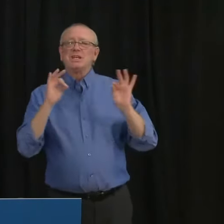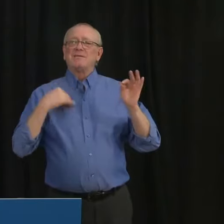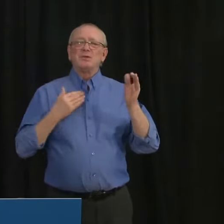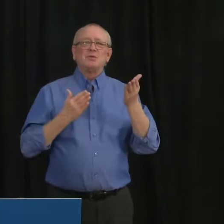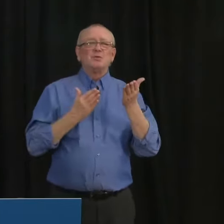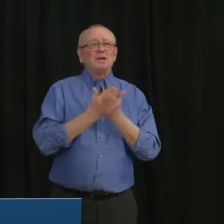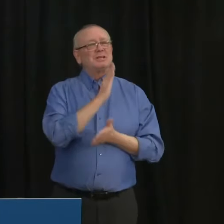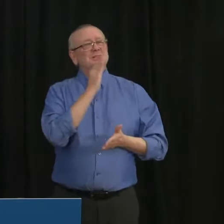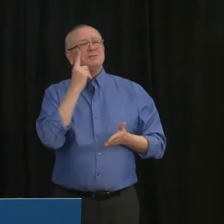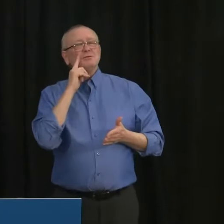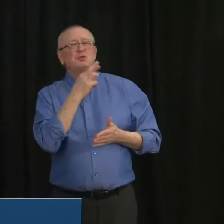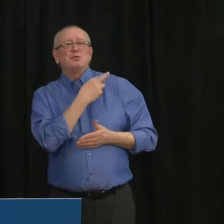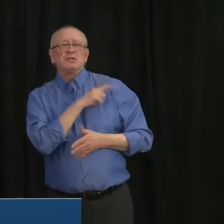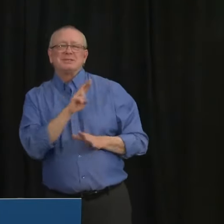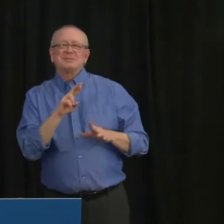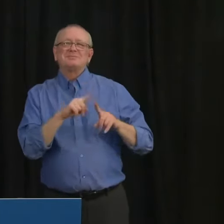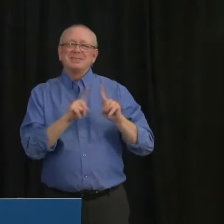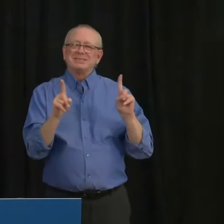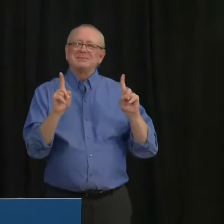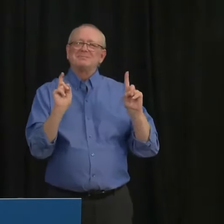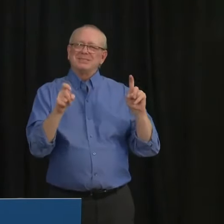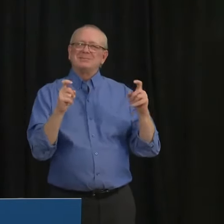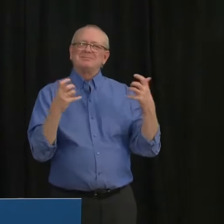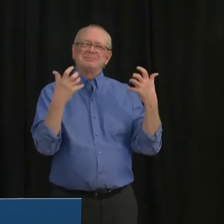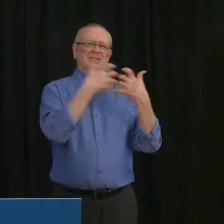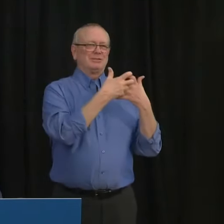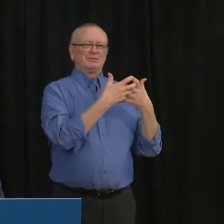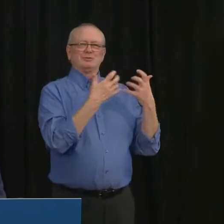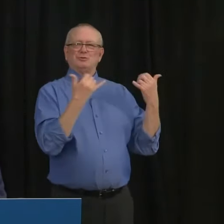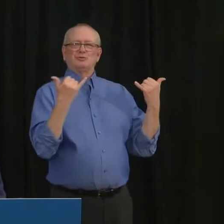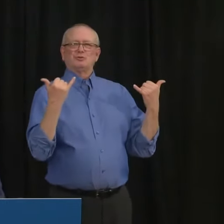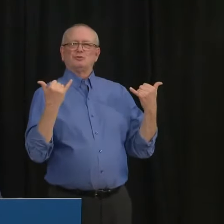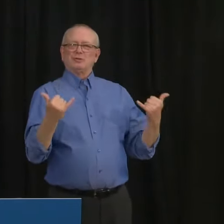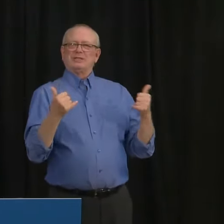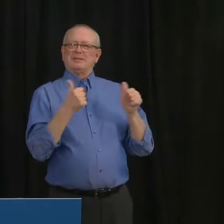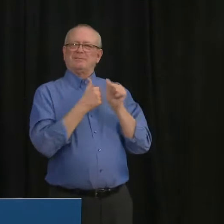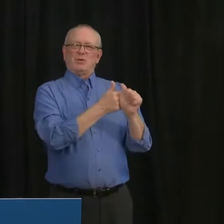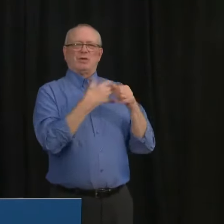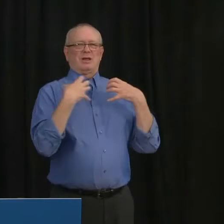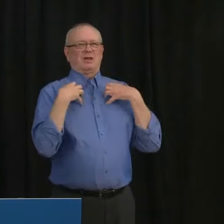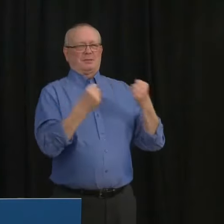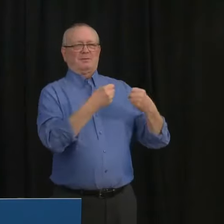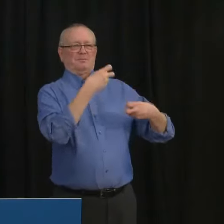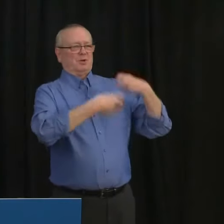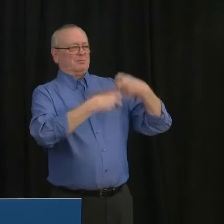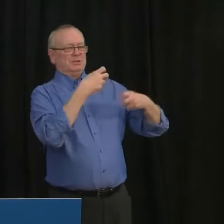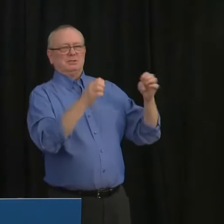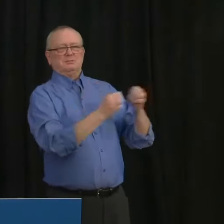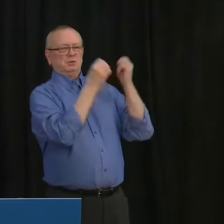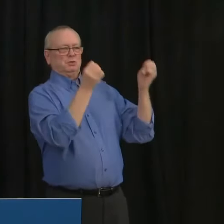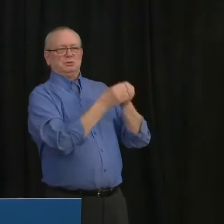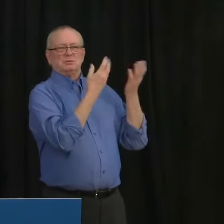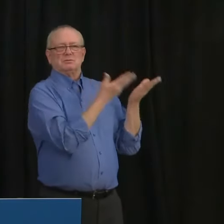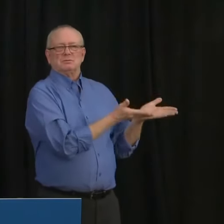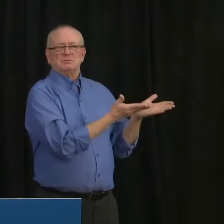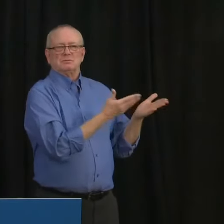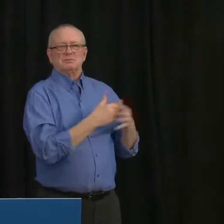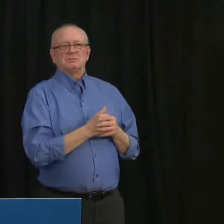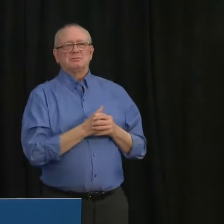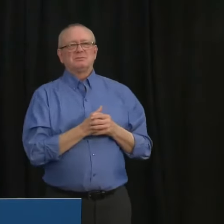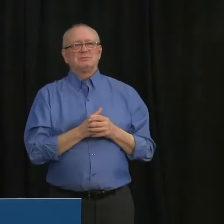imperative. These mandatory restrictions will be in place for three weeks and will be re-evaluated mid-December.